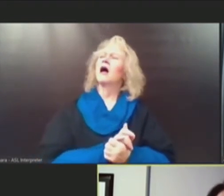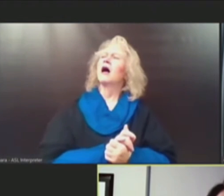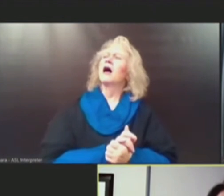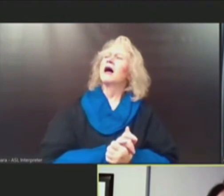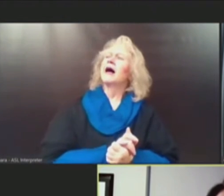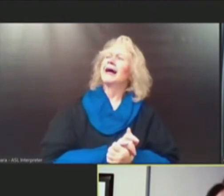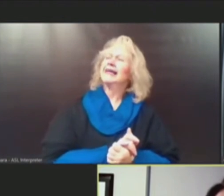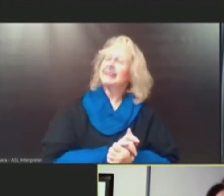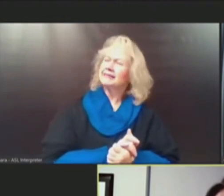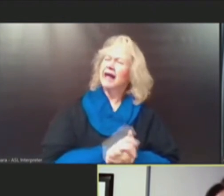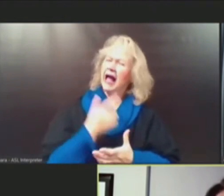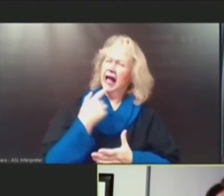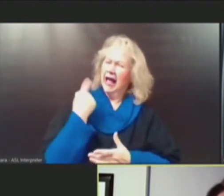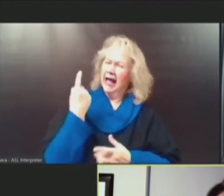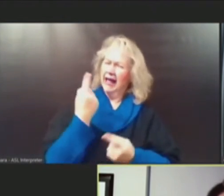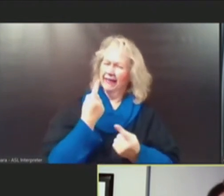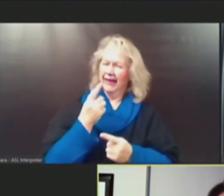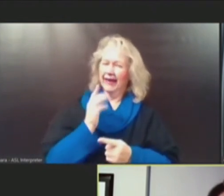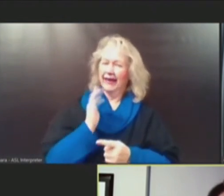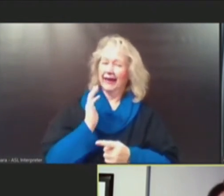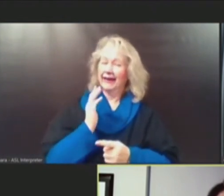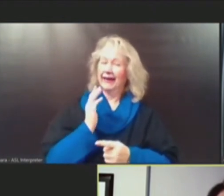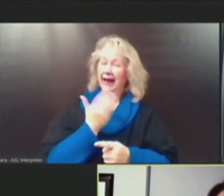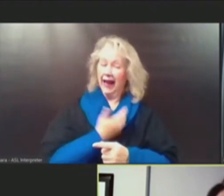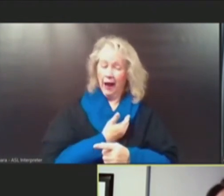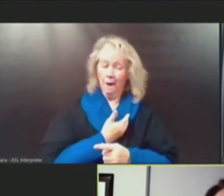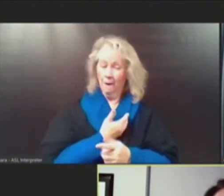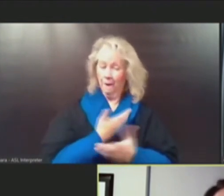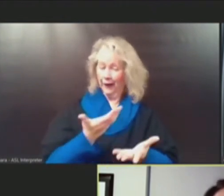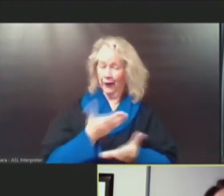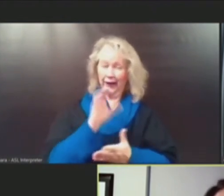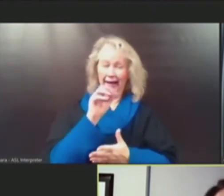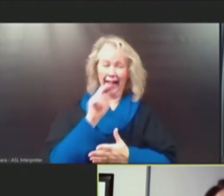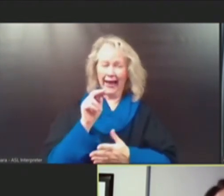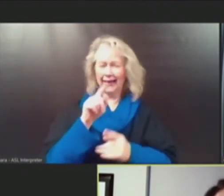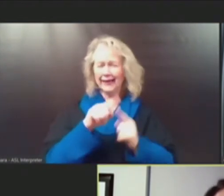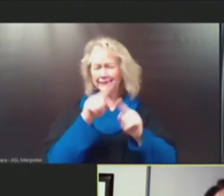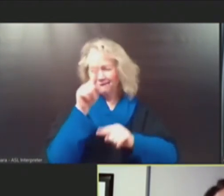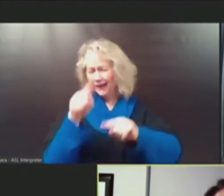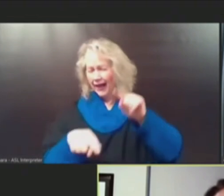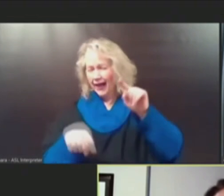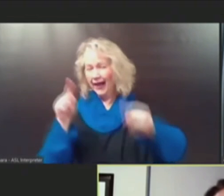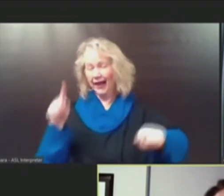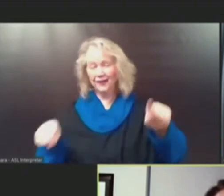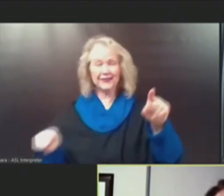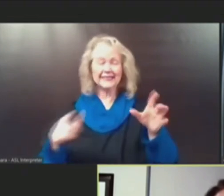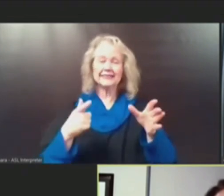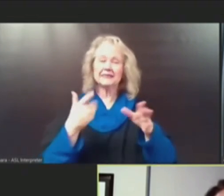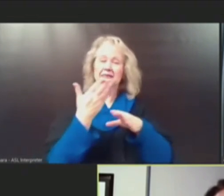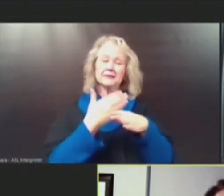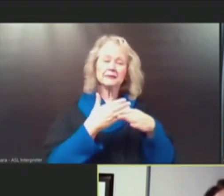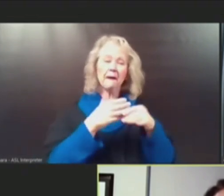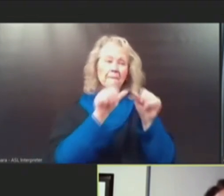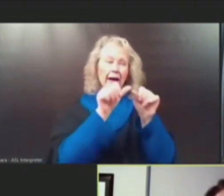that our state is diverse. I think there are areas of the state that have really